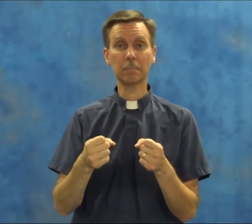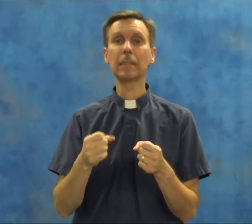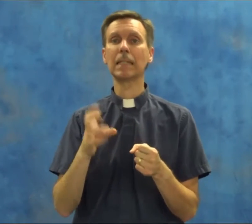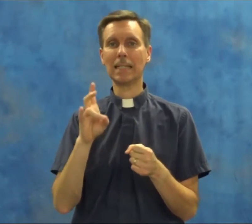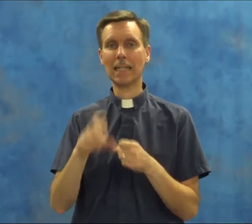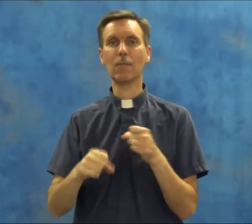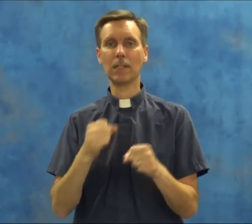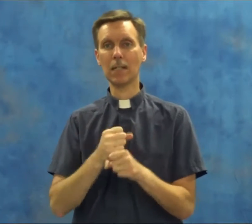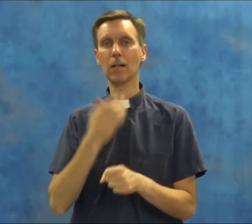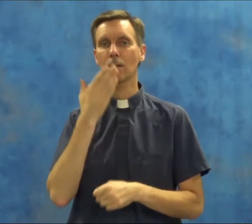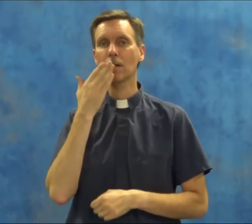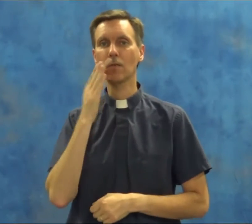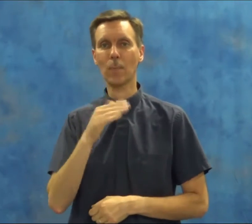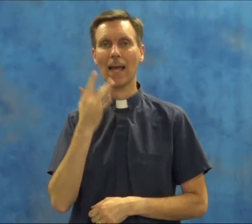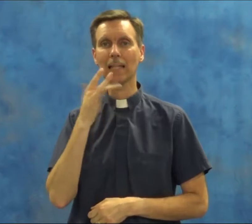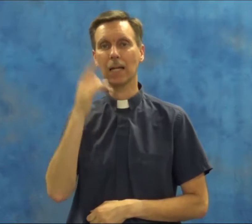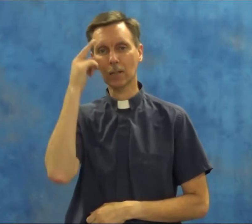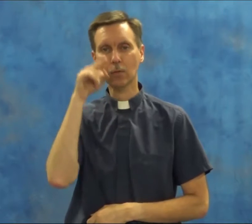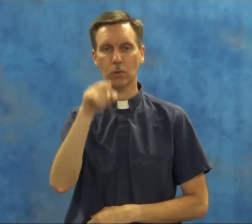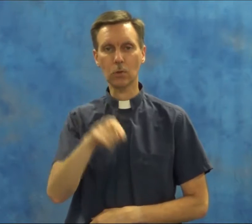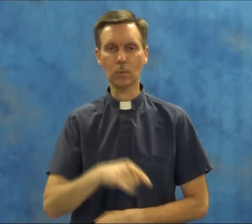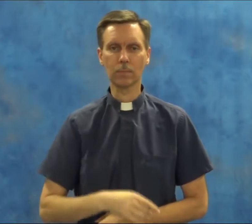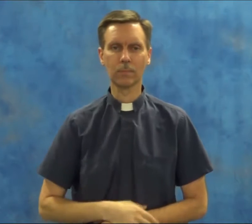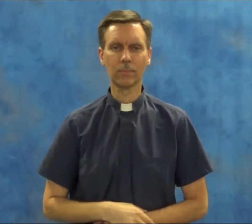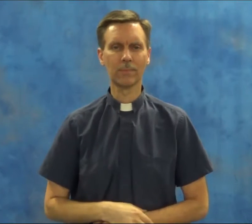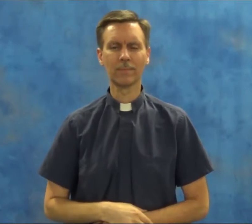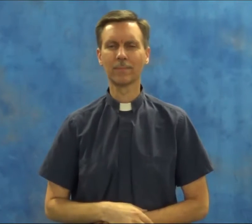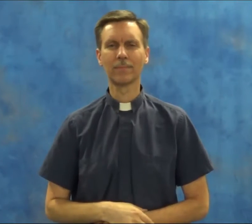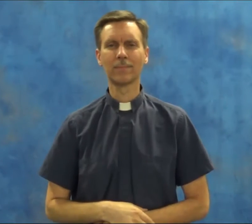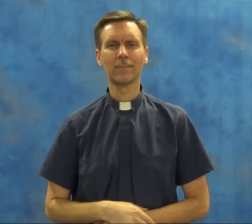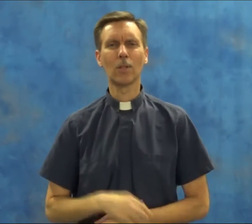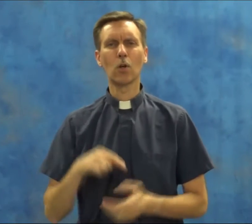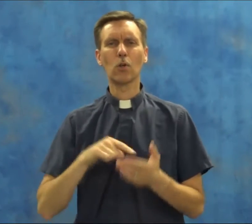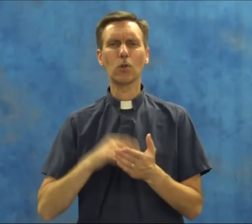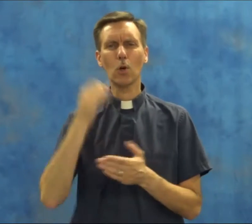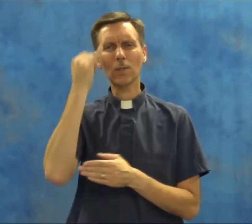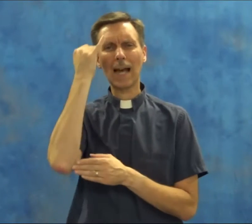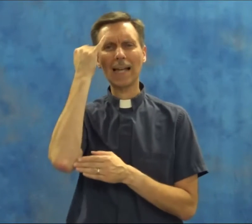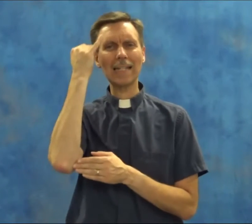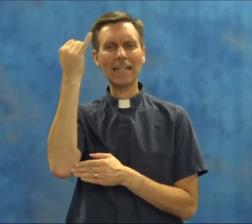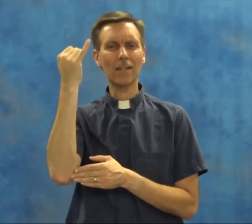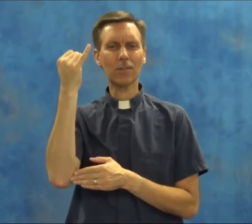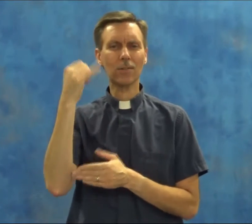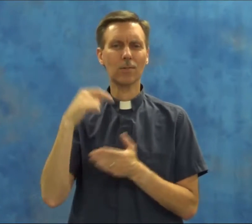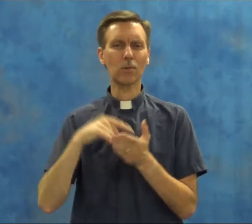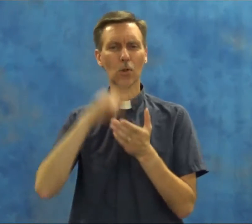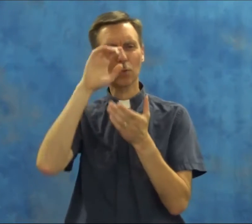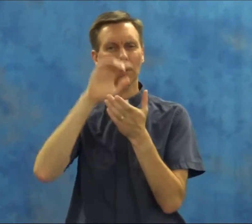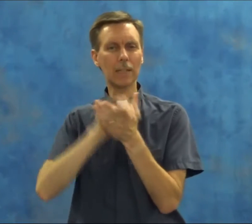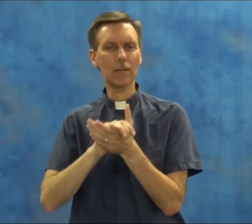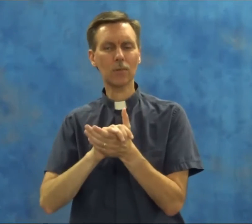seven years of bad luck for you. Those ideas, those beliefs